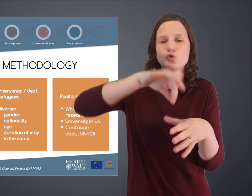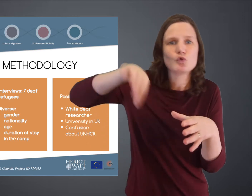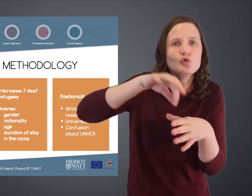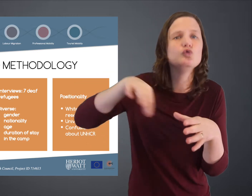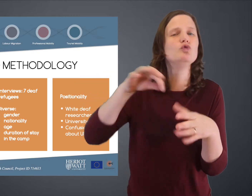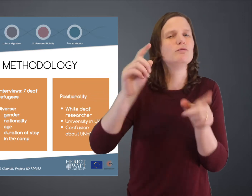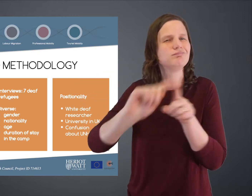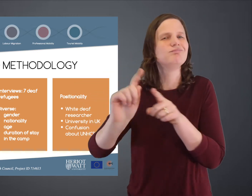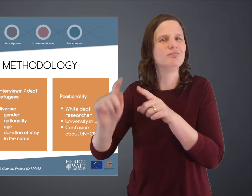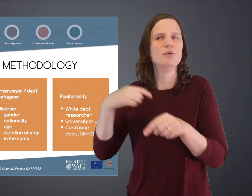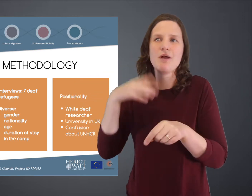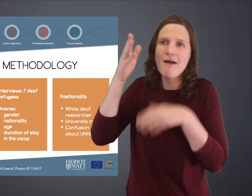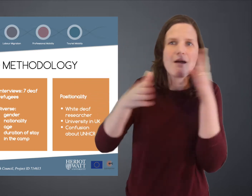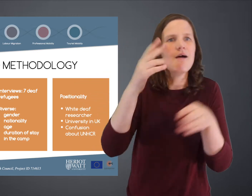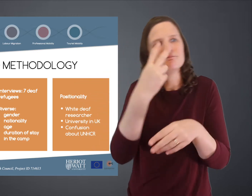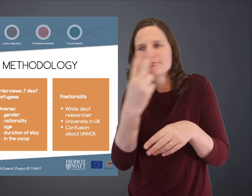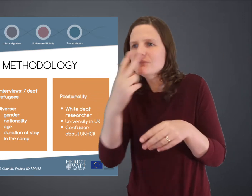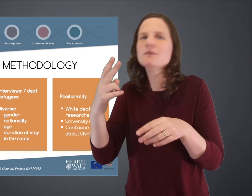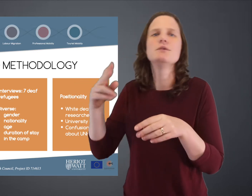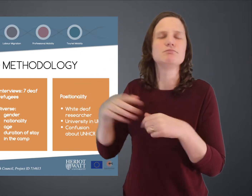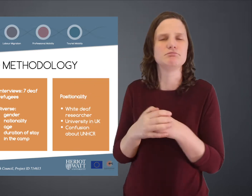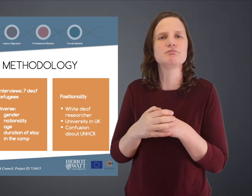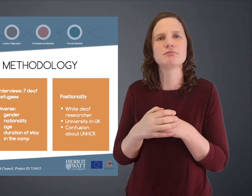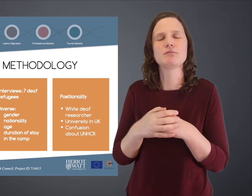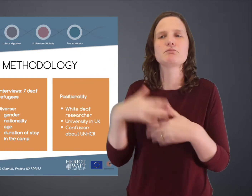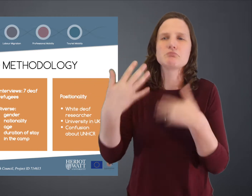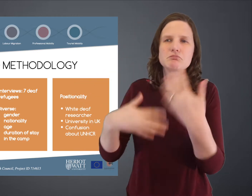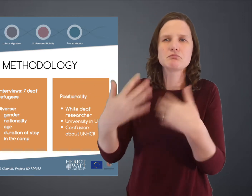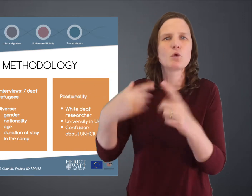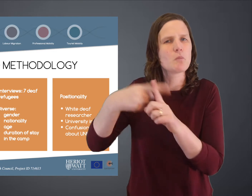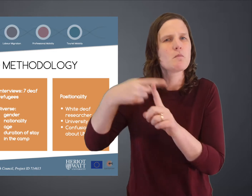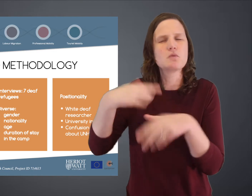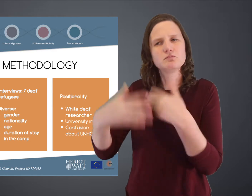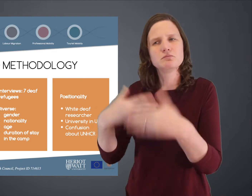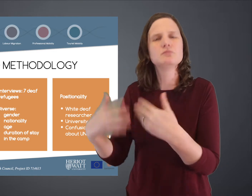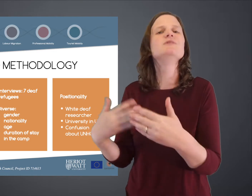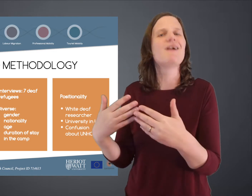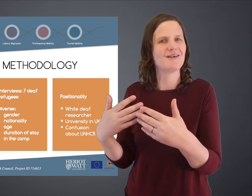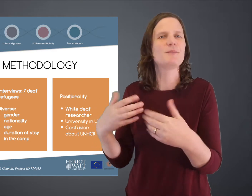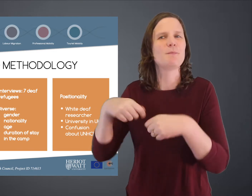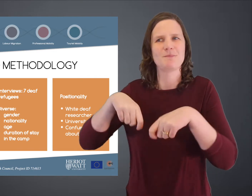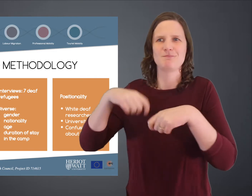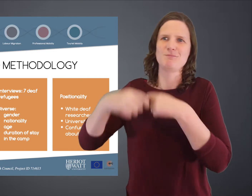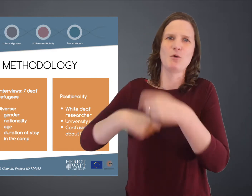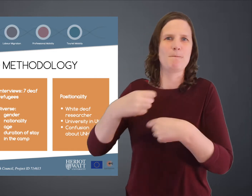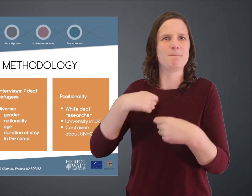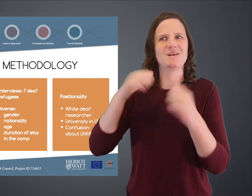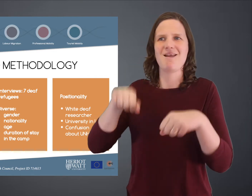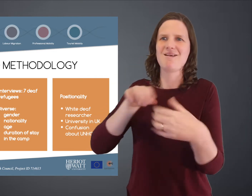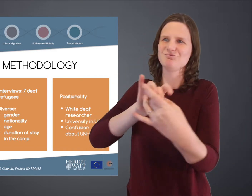cooking and sewing, and so I went and observed these settings as well. And as our relationships built up, it